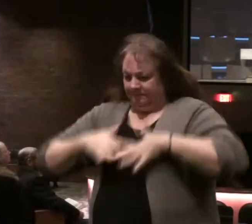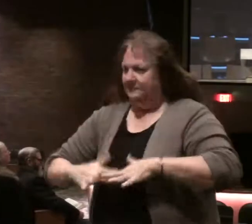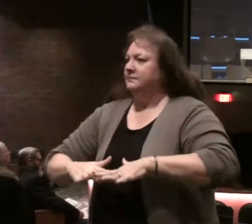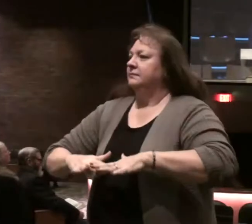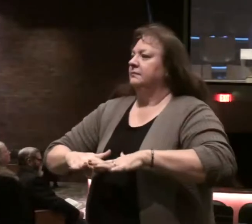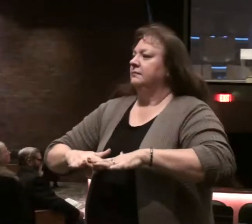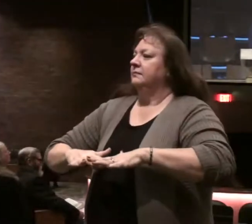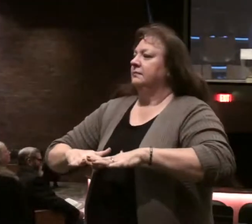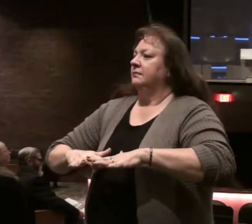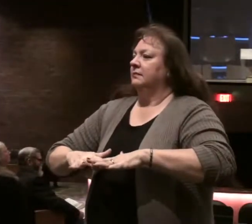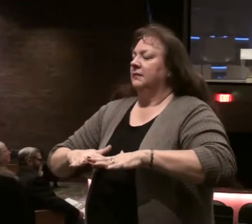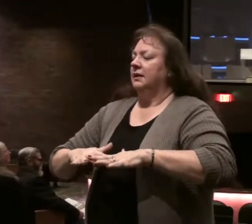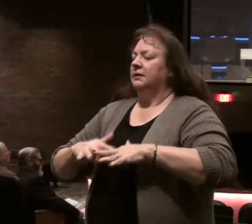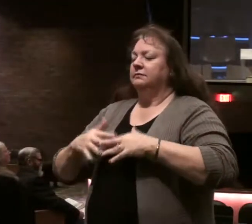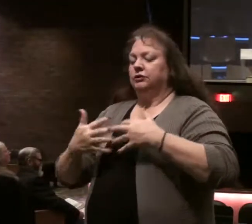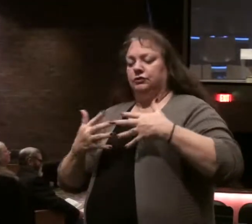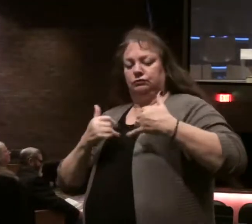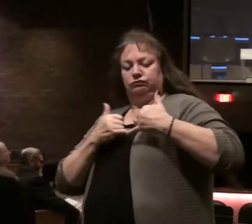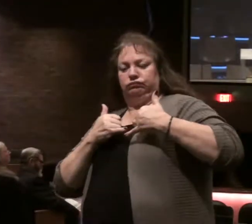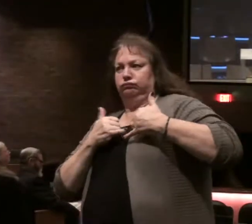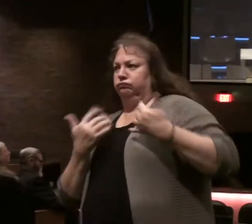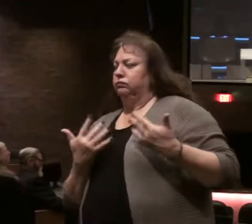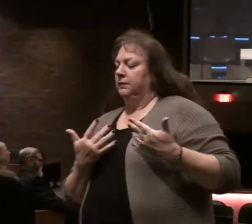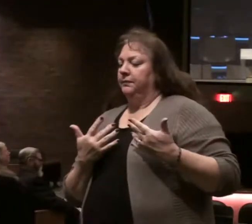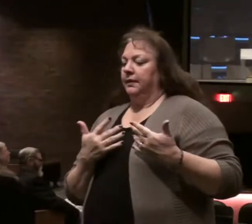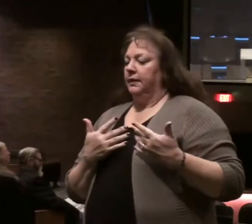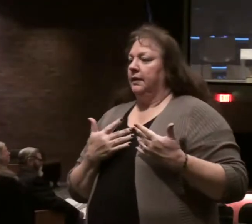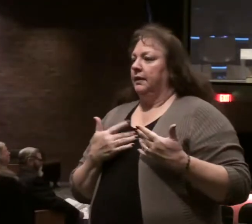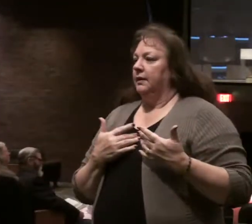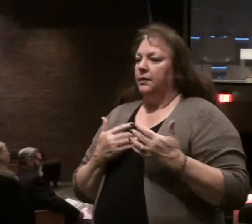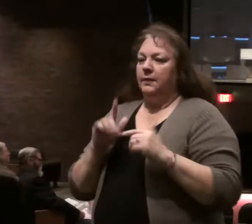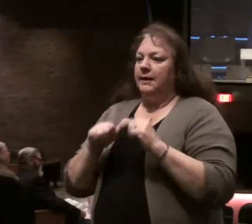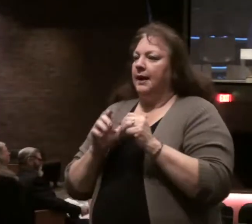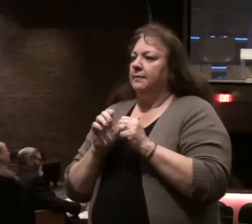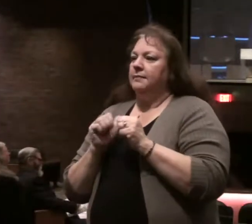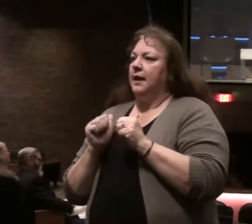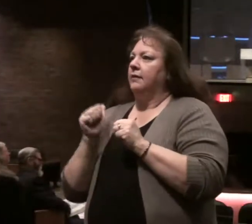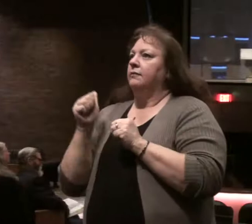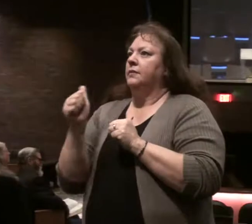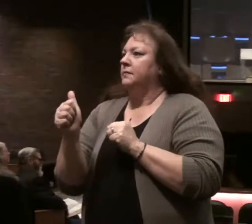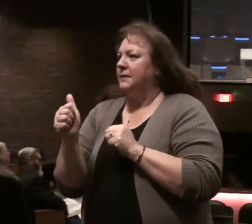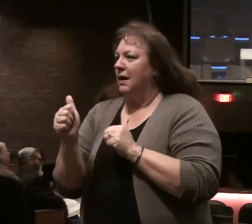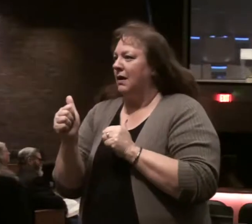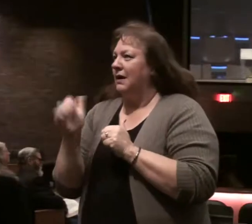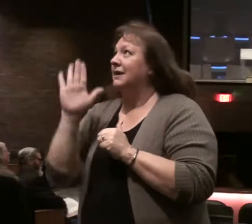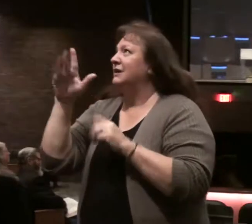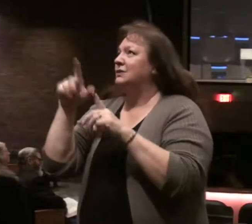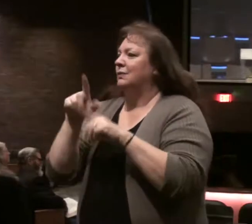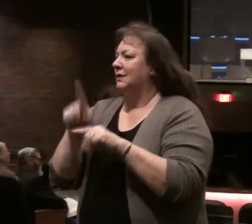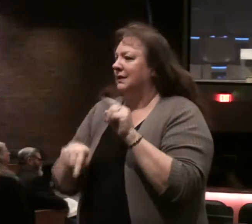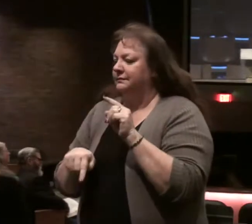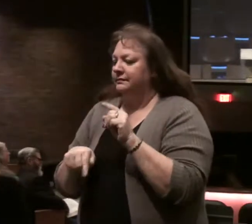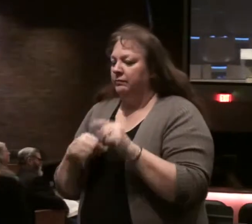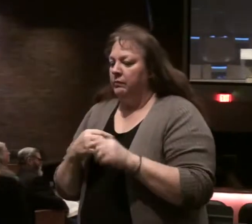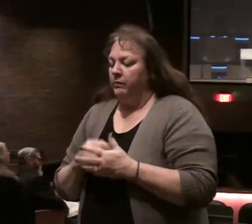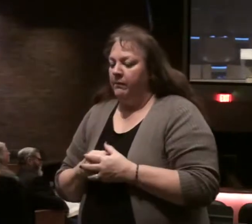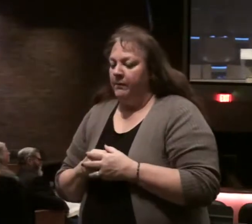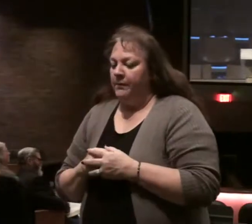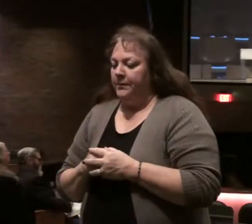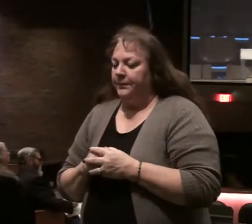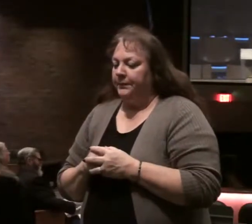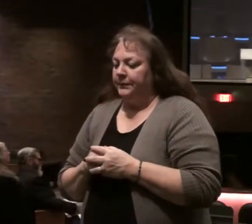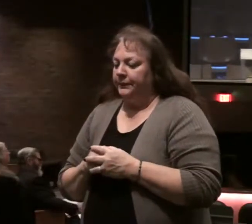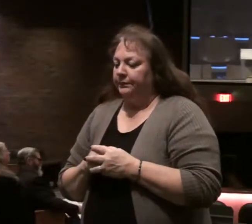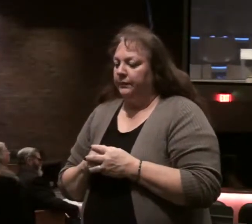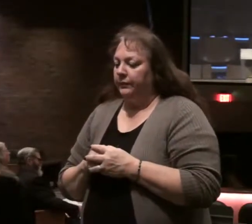Be well in that home in you. You know, we never grow beyond the word. Someone told me a while back, I think it's been a little while now,